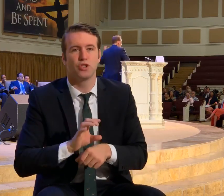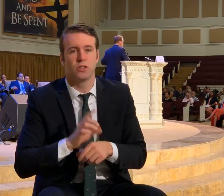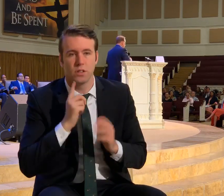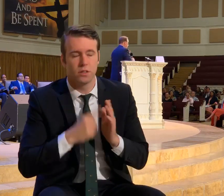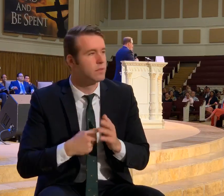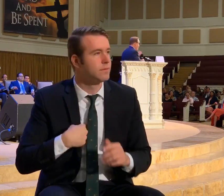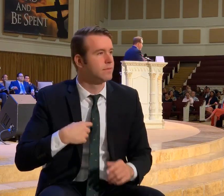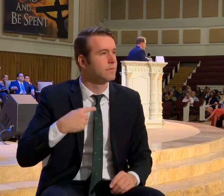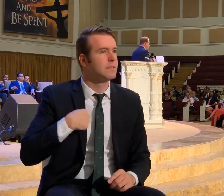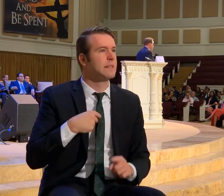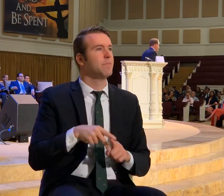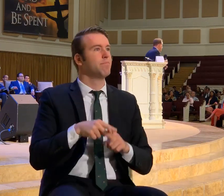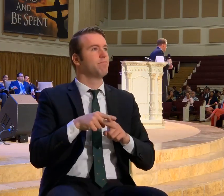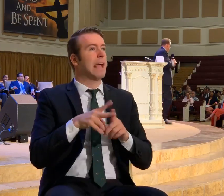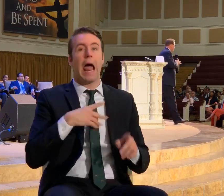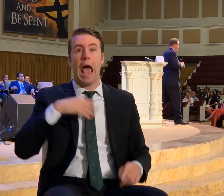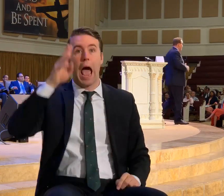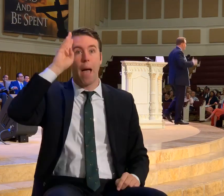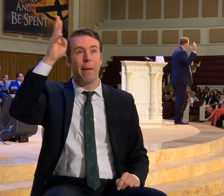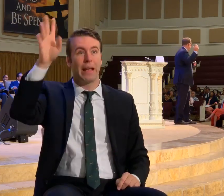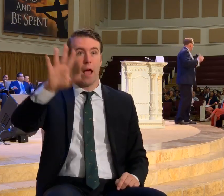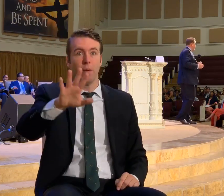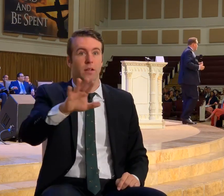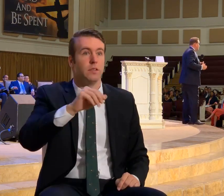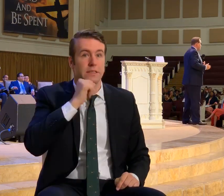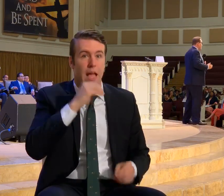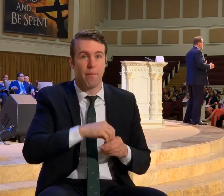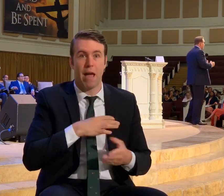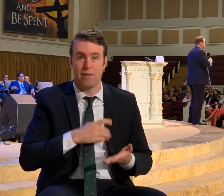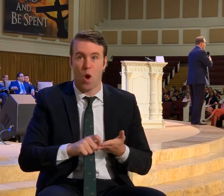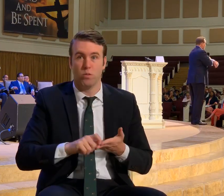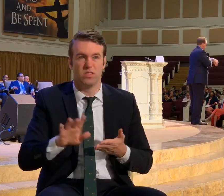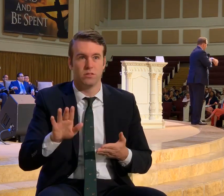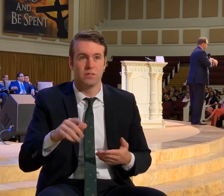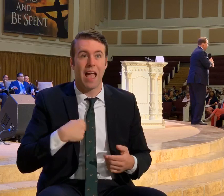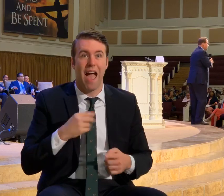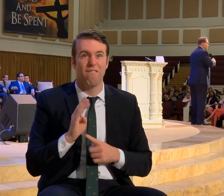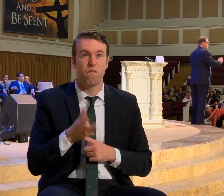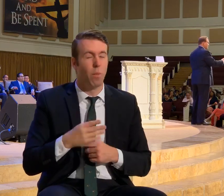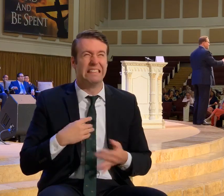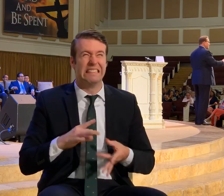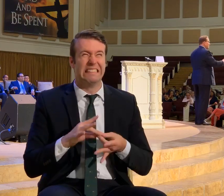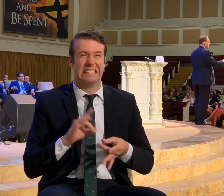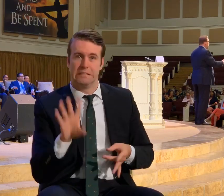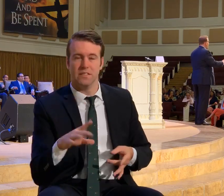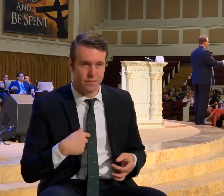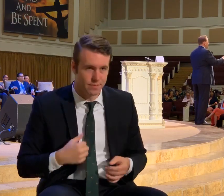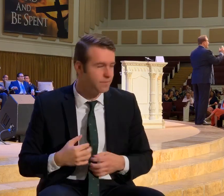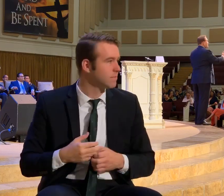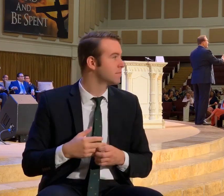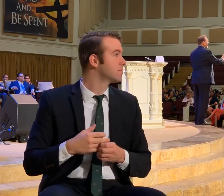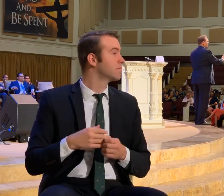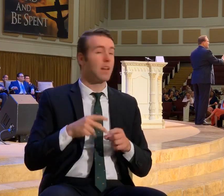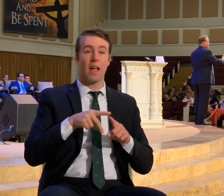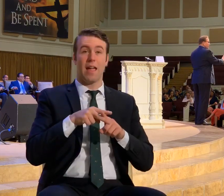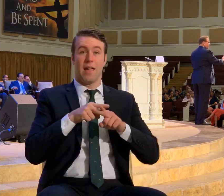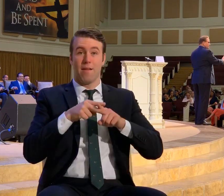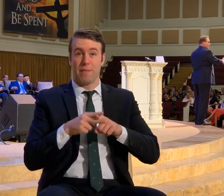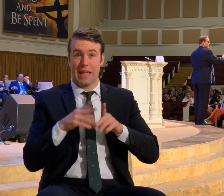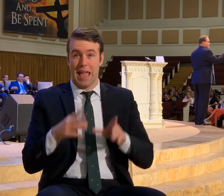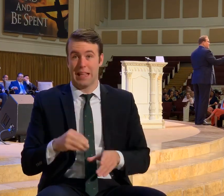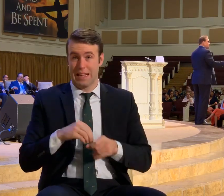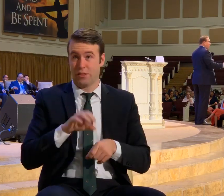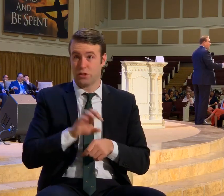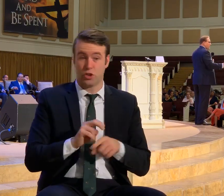I'm trying to think. Okay. I'm making this up as I go. It's hanging in my notes. I got four minutes to get across. So you got a mechanic in the